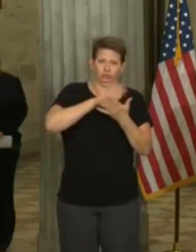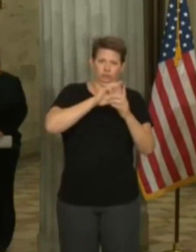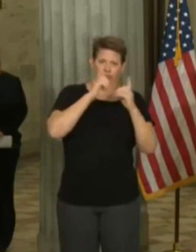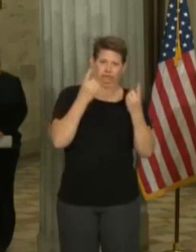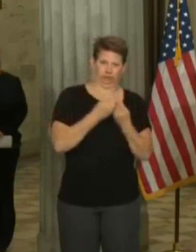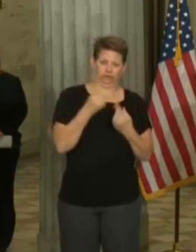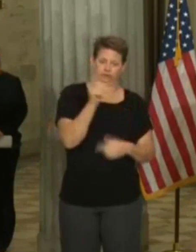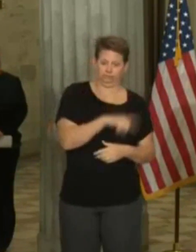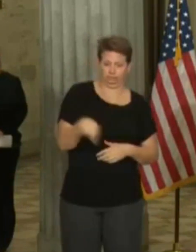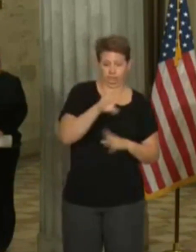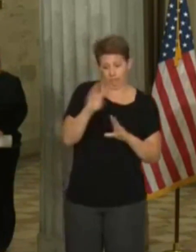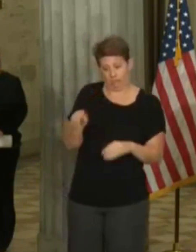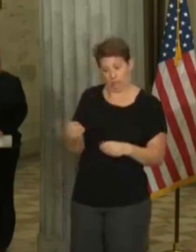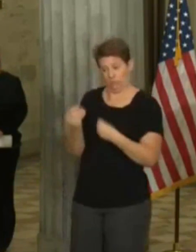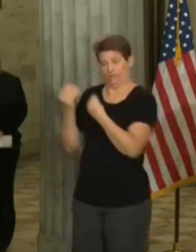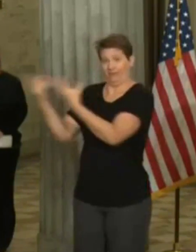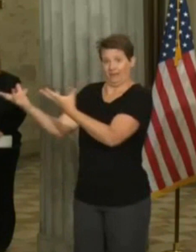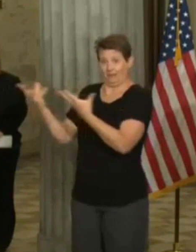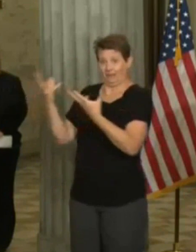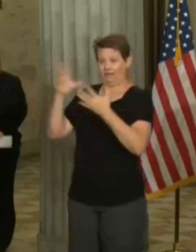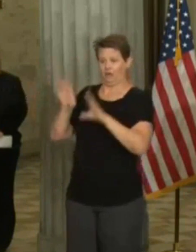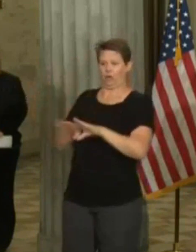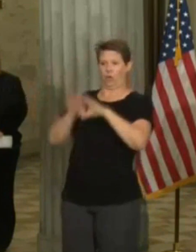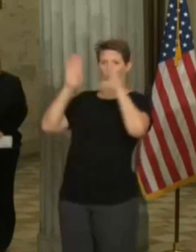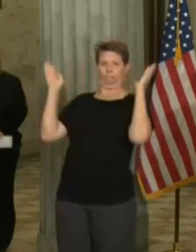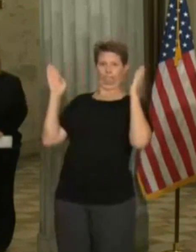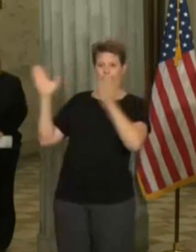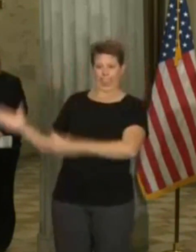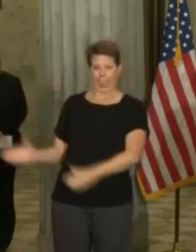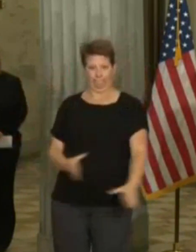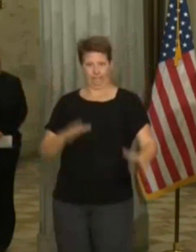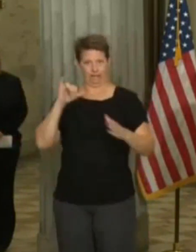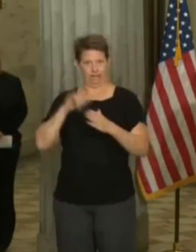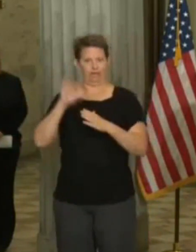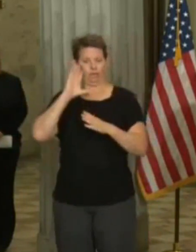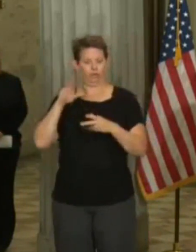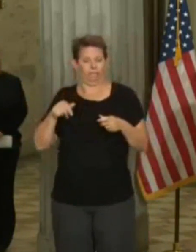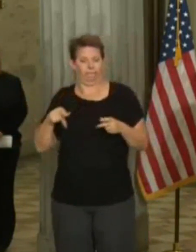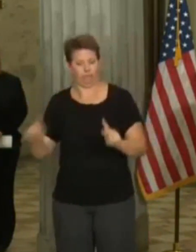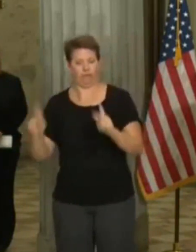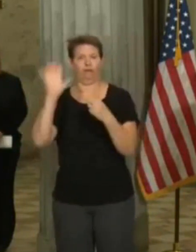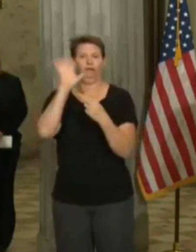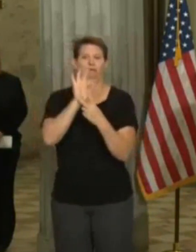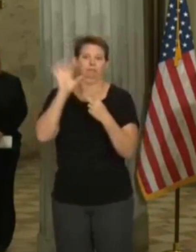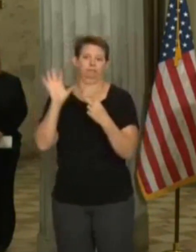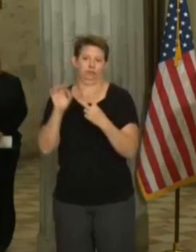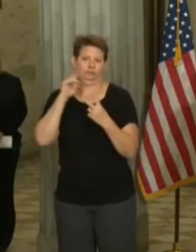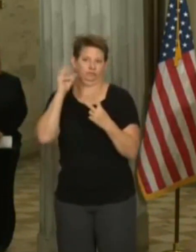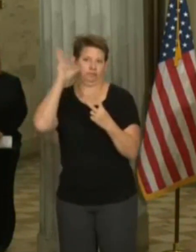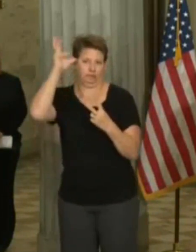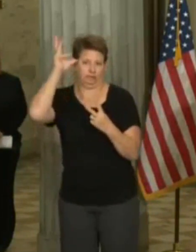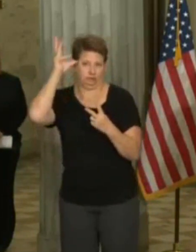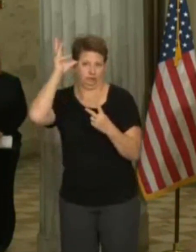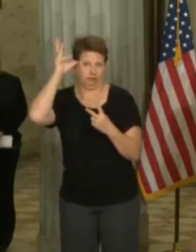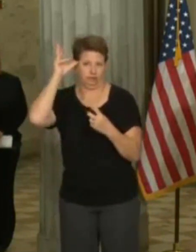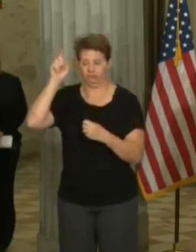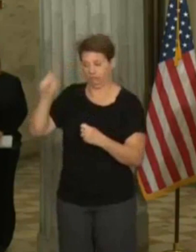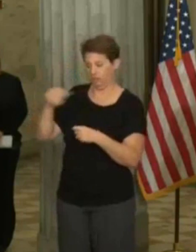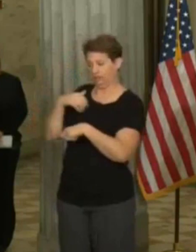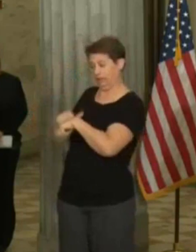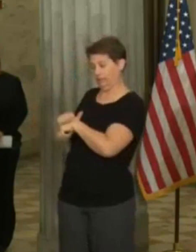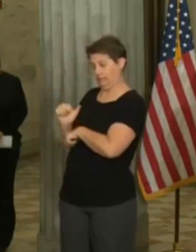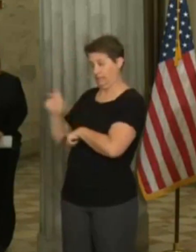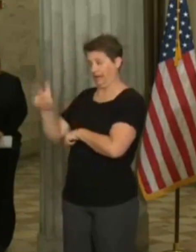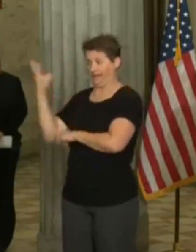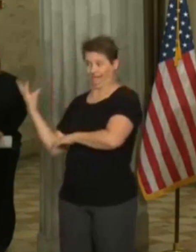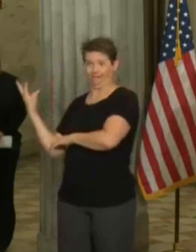plans that give parents the option to to send their children back to school five days a week. Today,